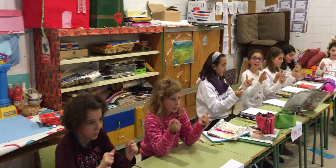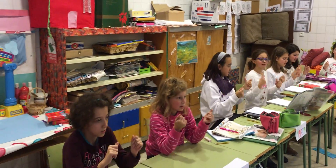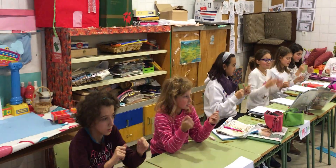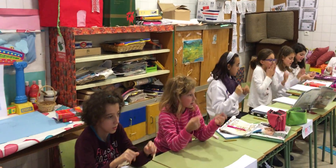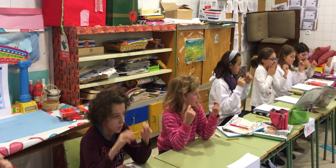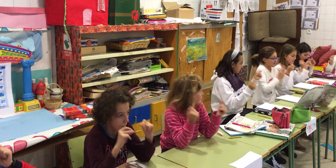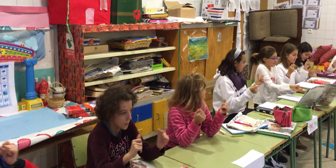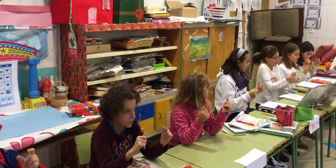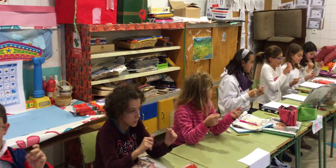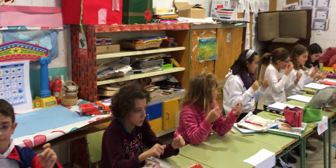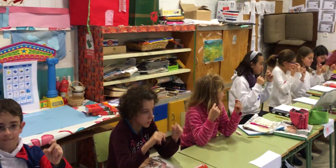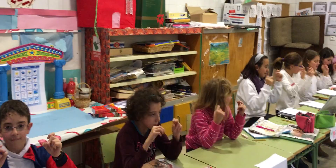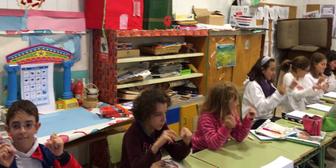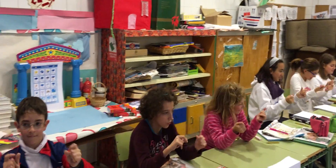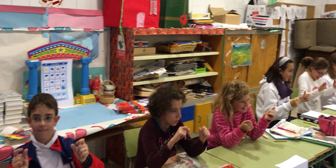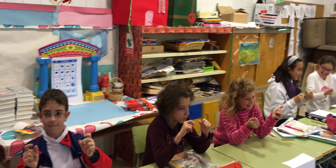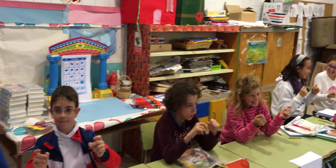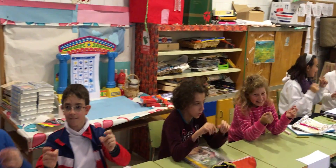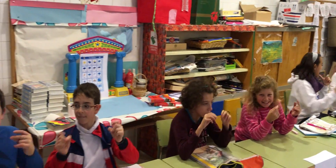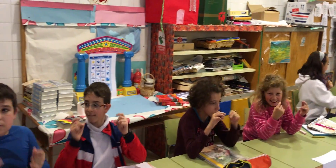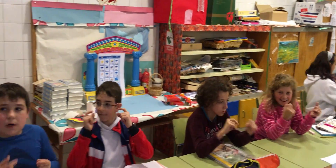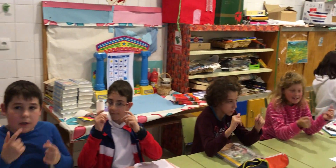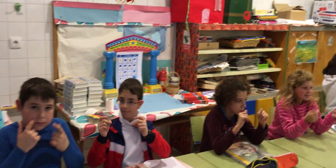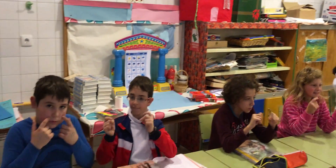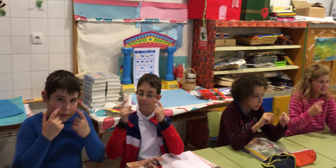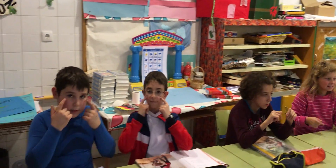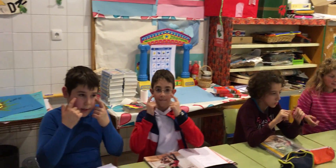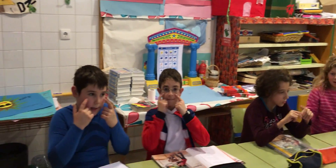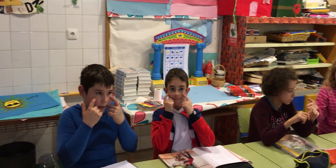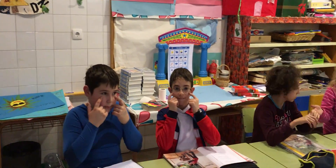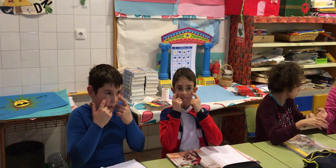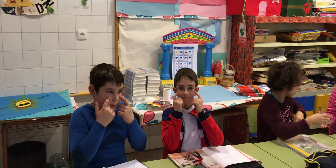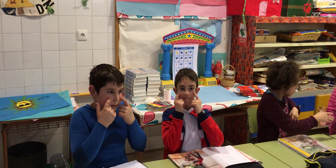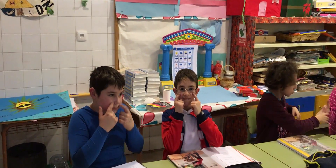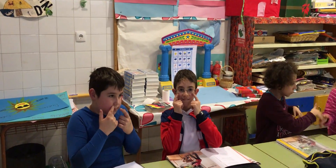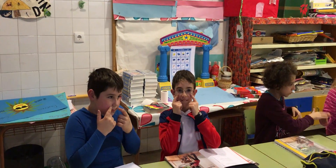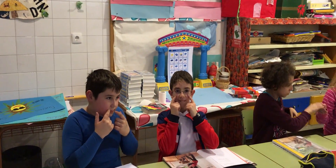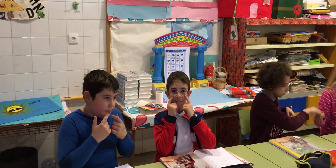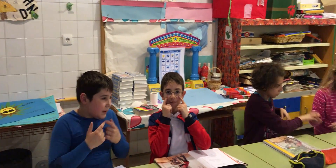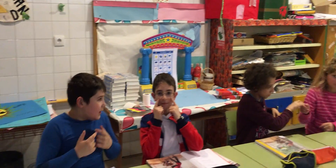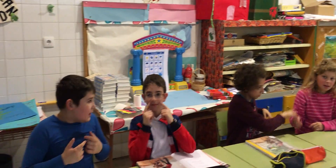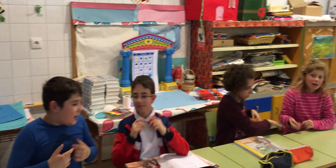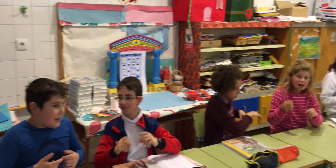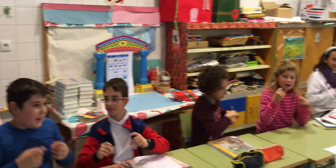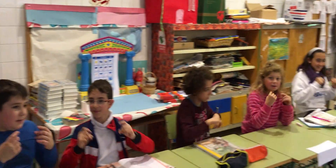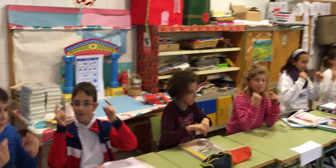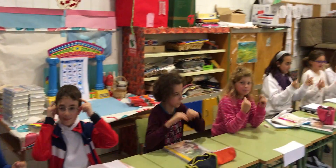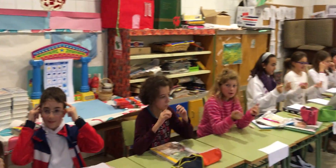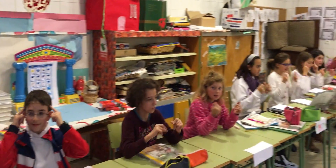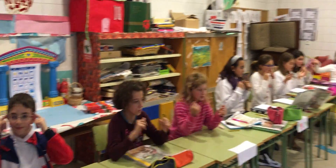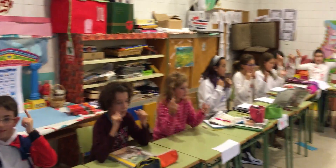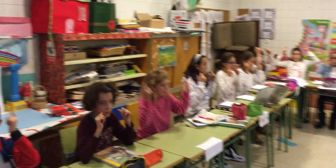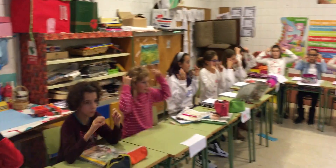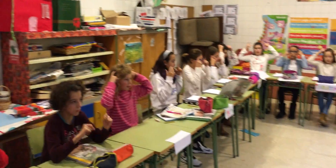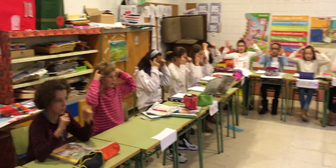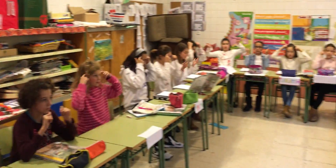kiss, kiss in my fingers, I'm gonna shake hands with you. I got words, words,